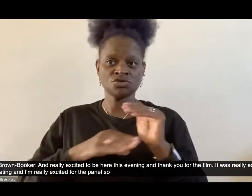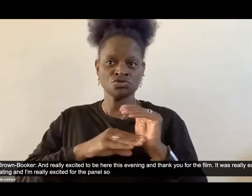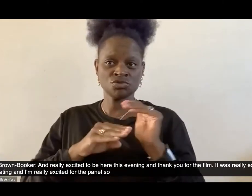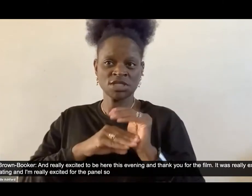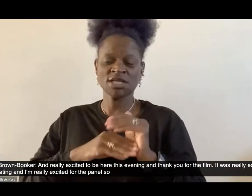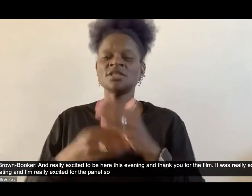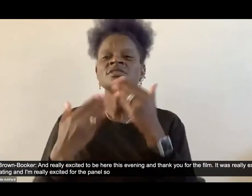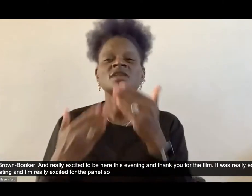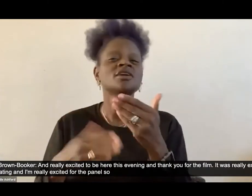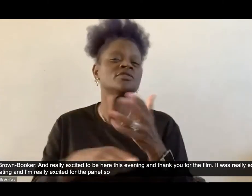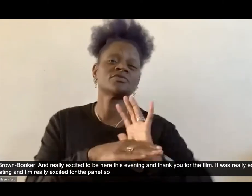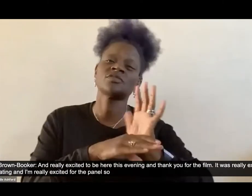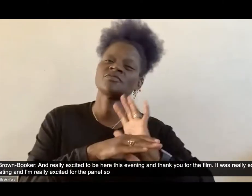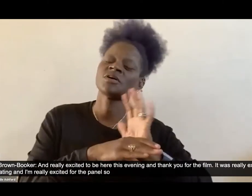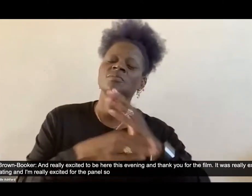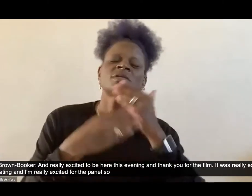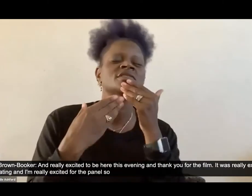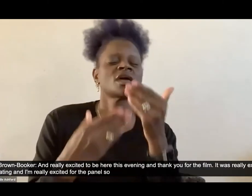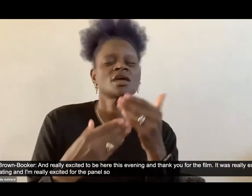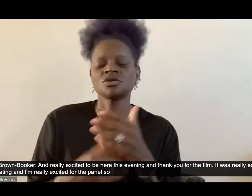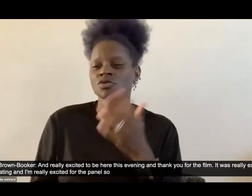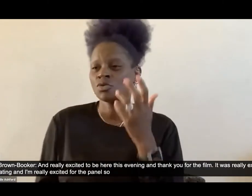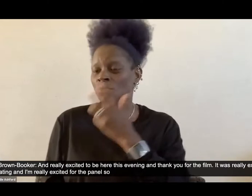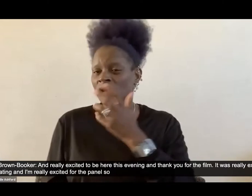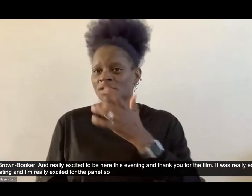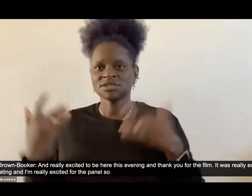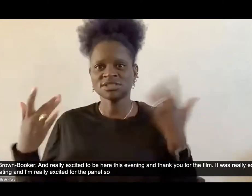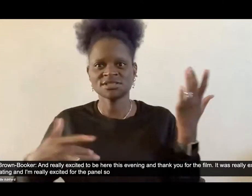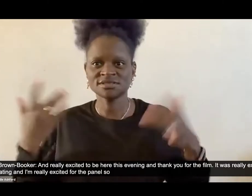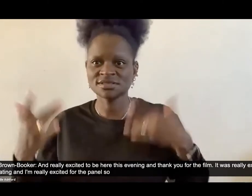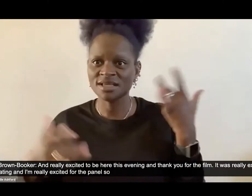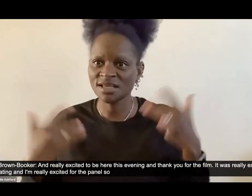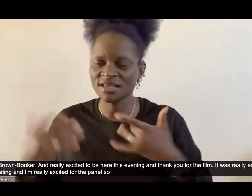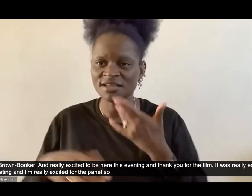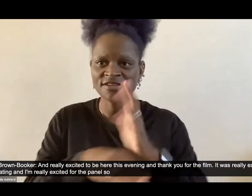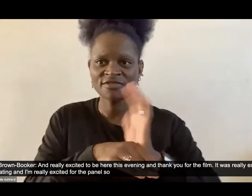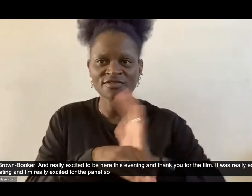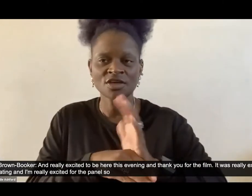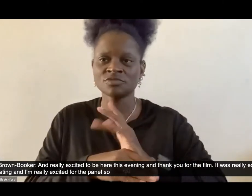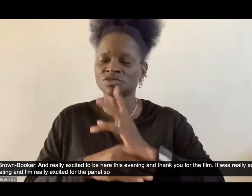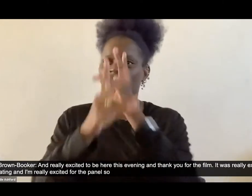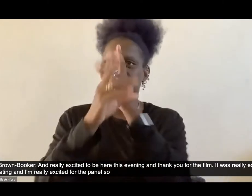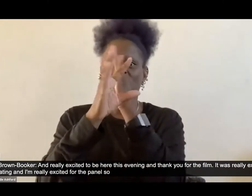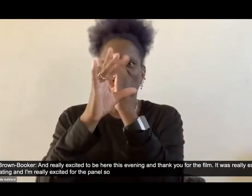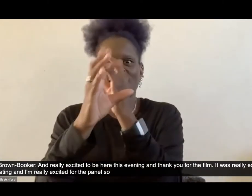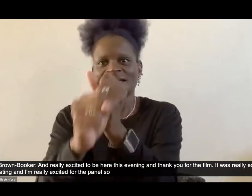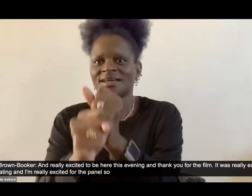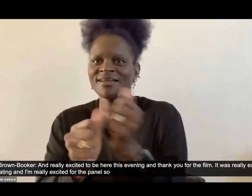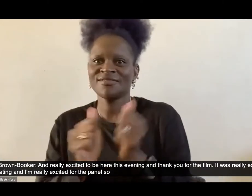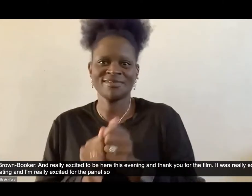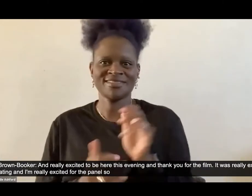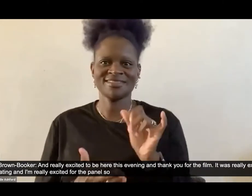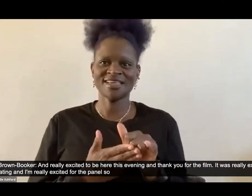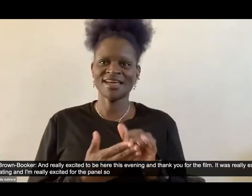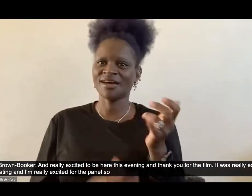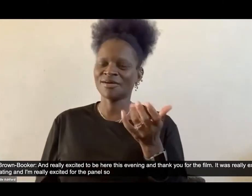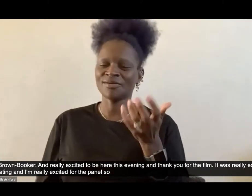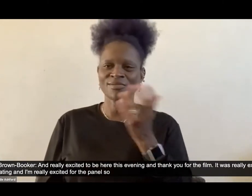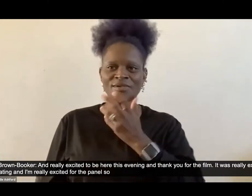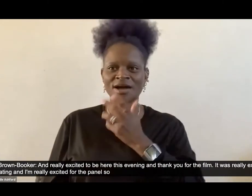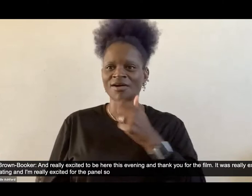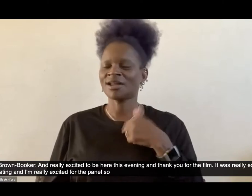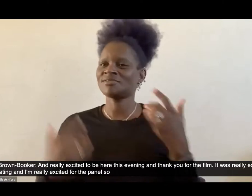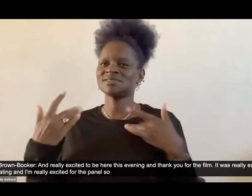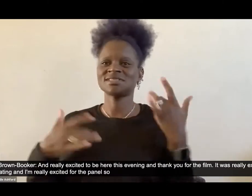the film. It was really exciting and really fascinating. And I'm really excited excited for the